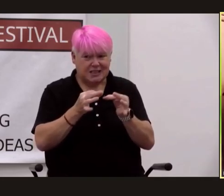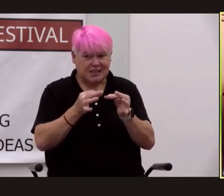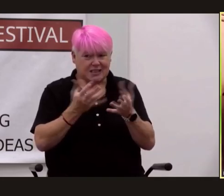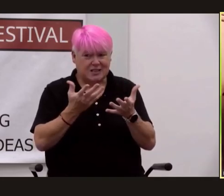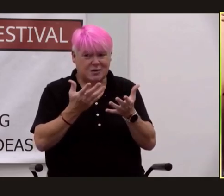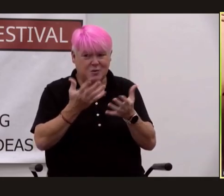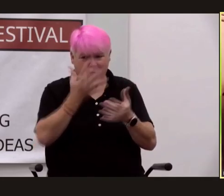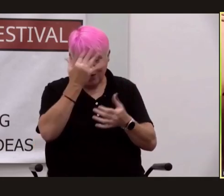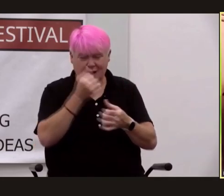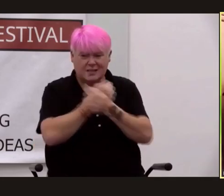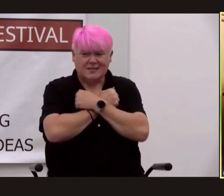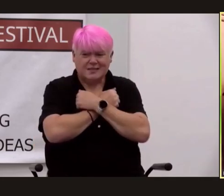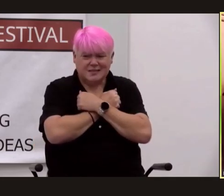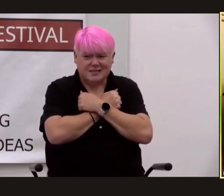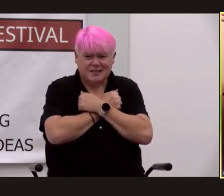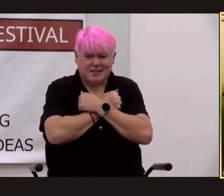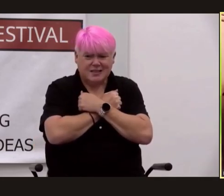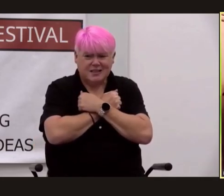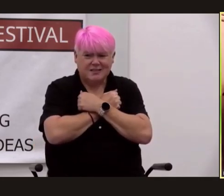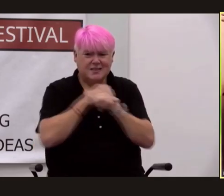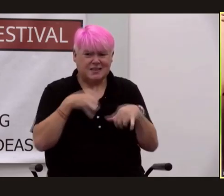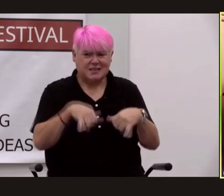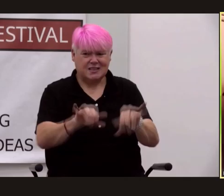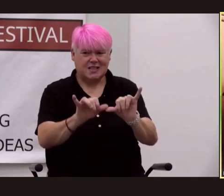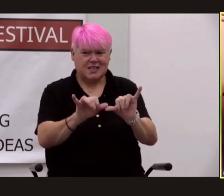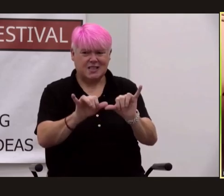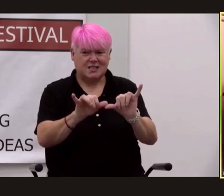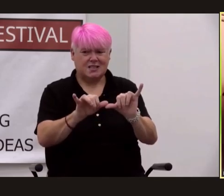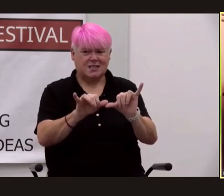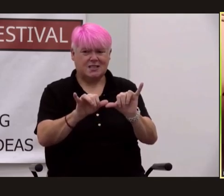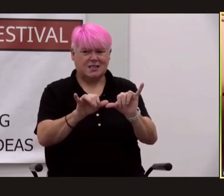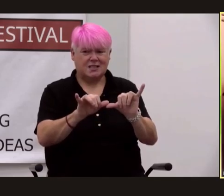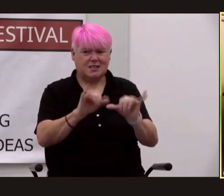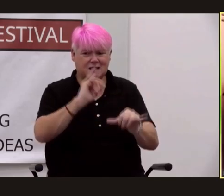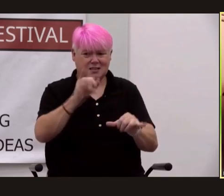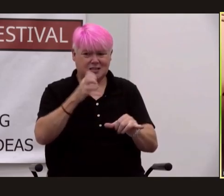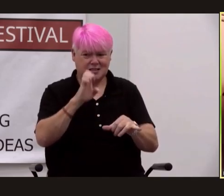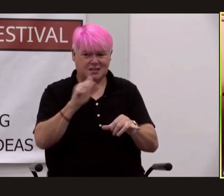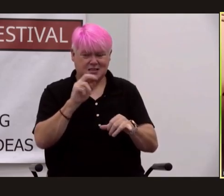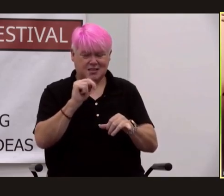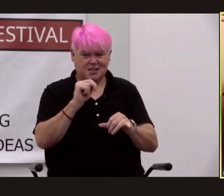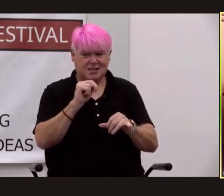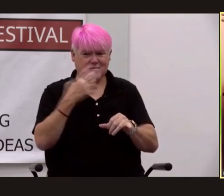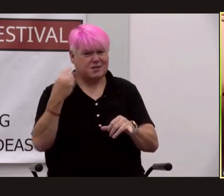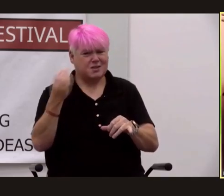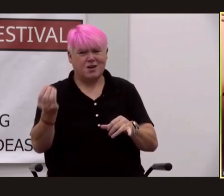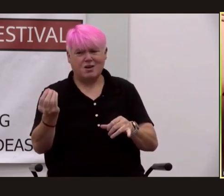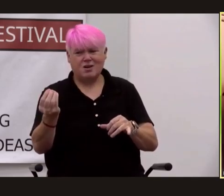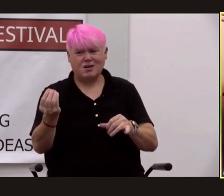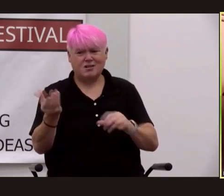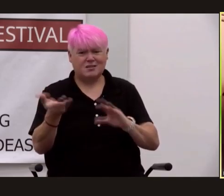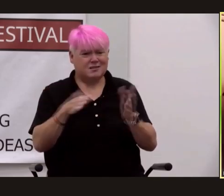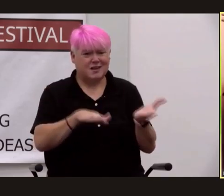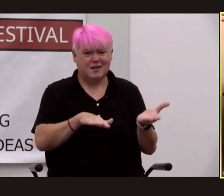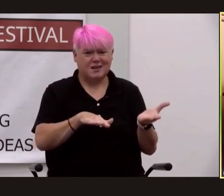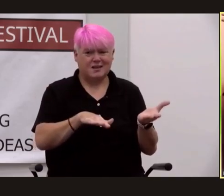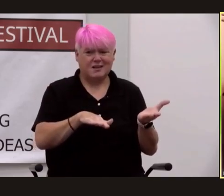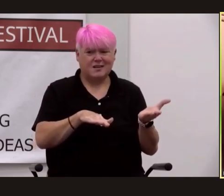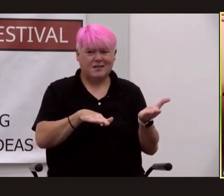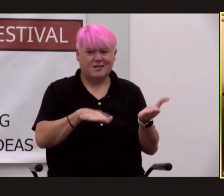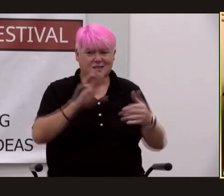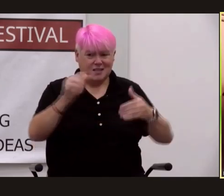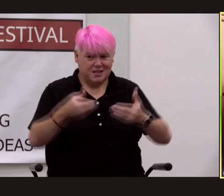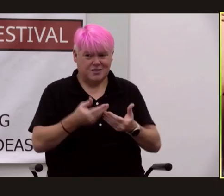love still gene was gone she'd introduced him to the poetry of